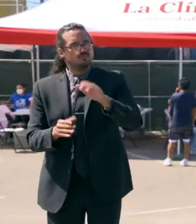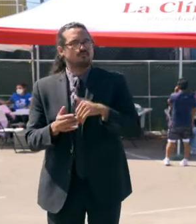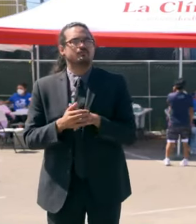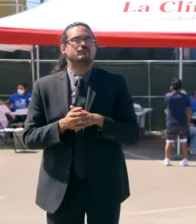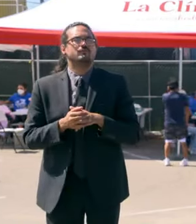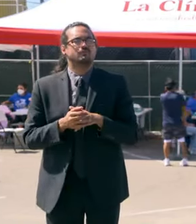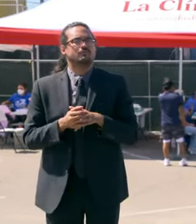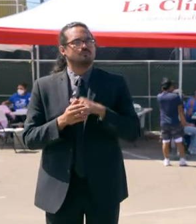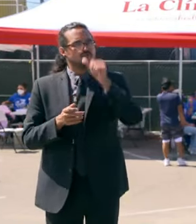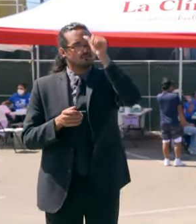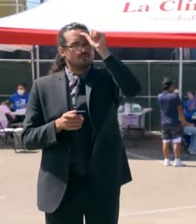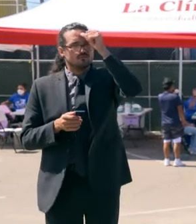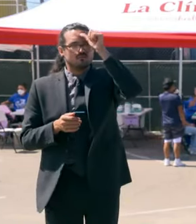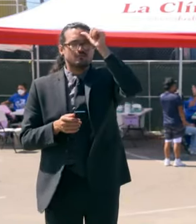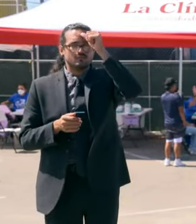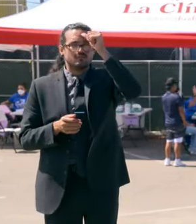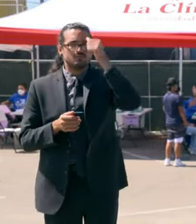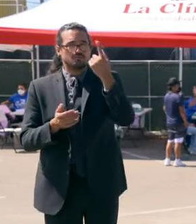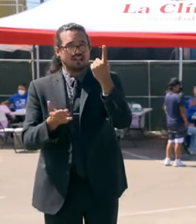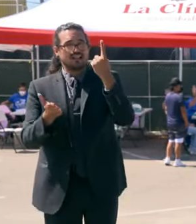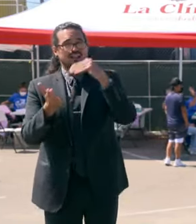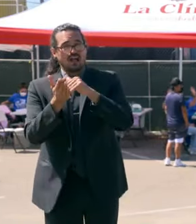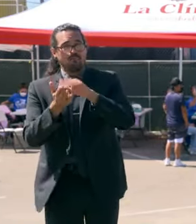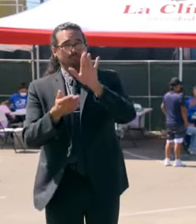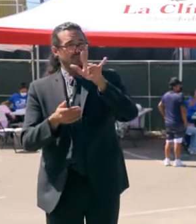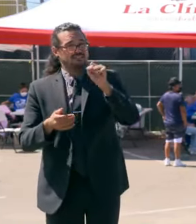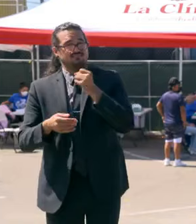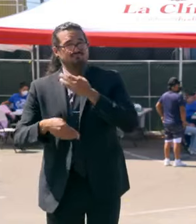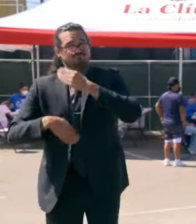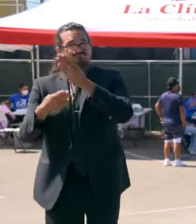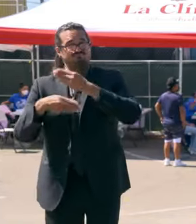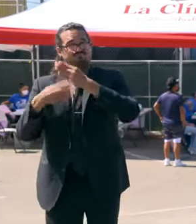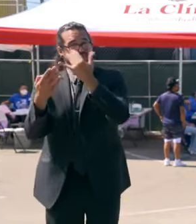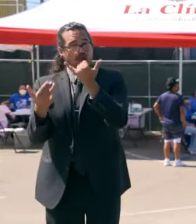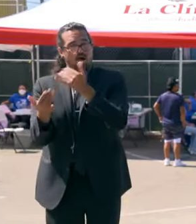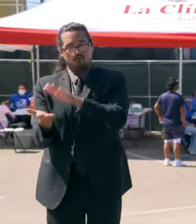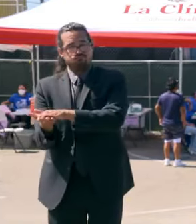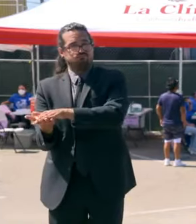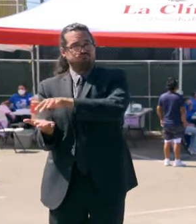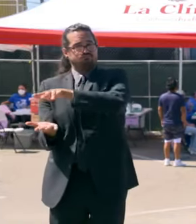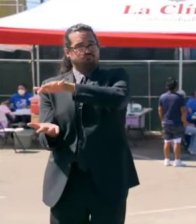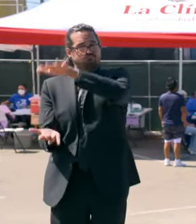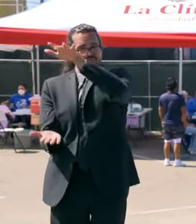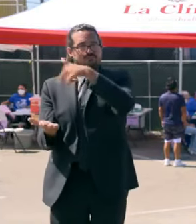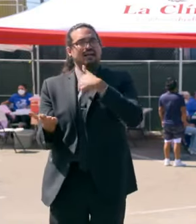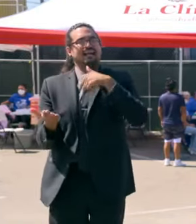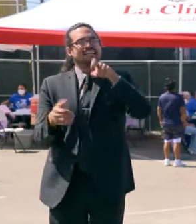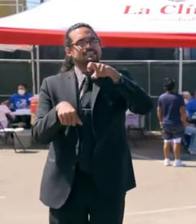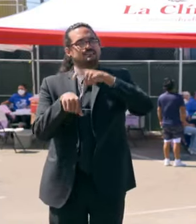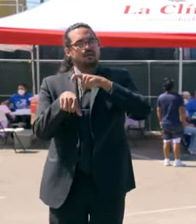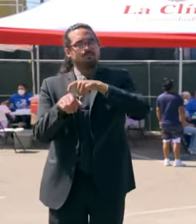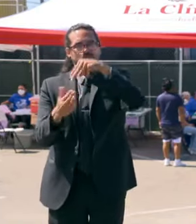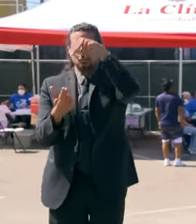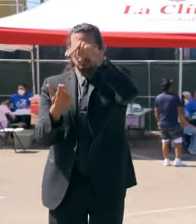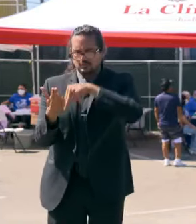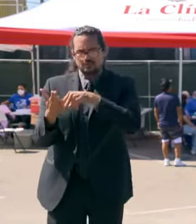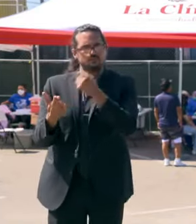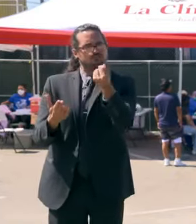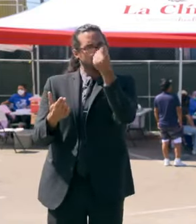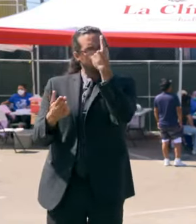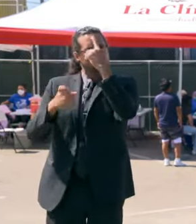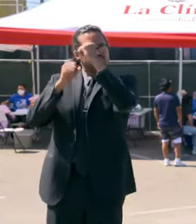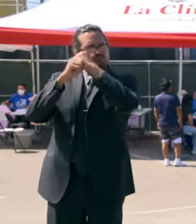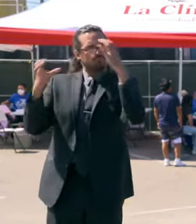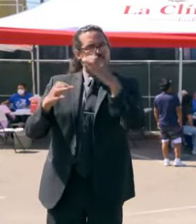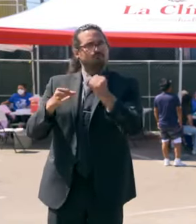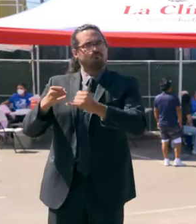when you have 1,000 bills pending, you want to take the time, reflect on those bills, read them in detail, see what final amendments were made